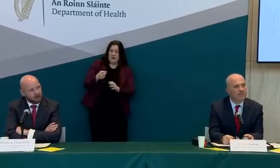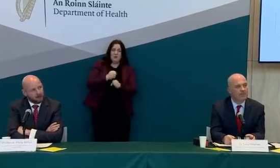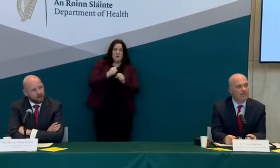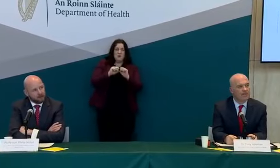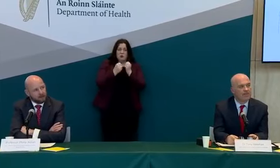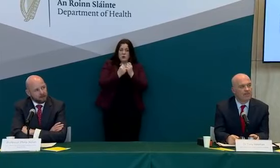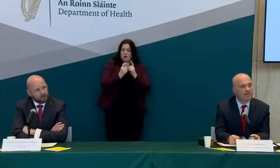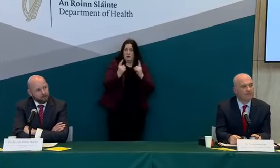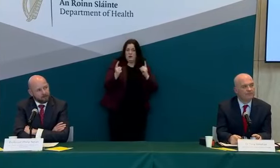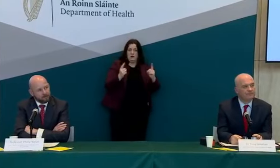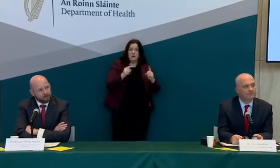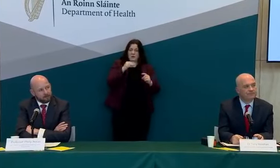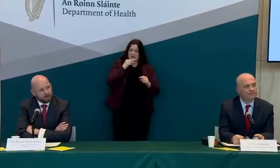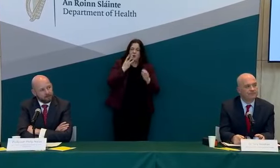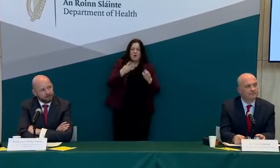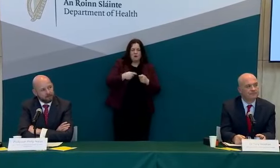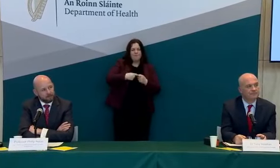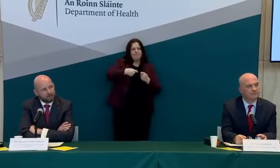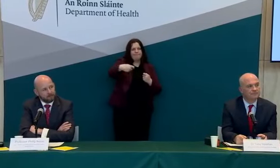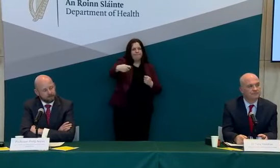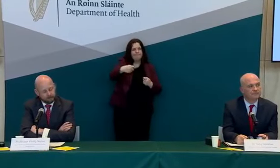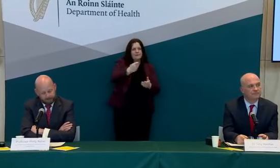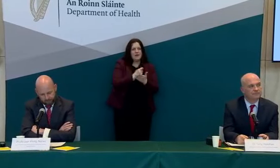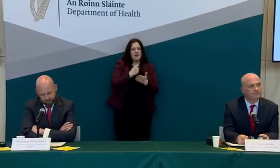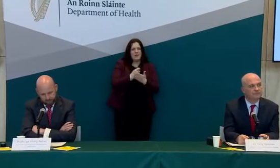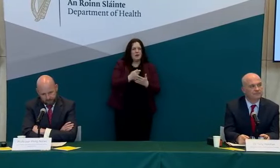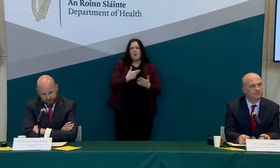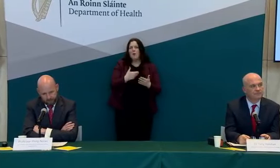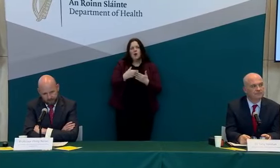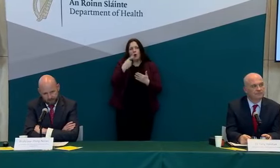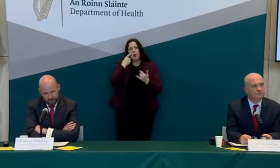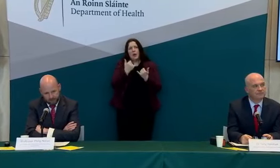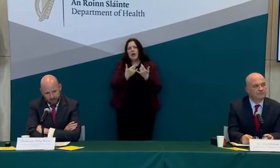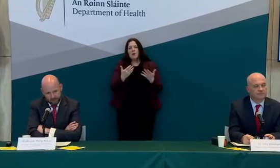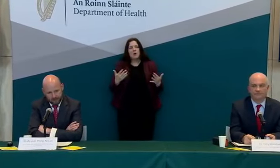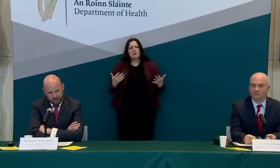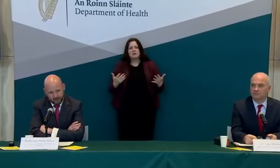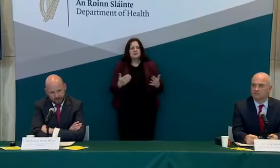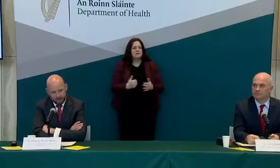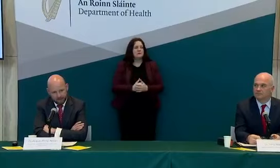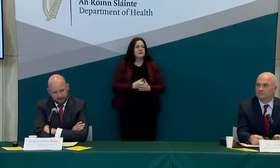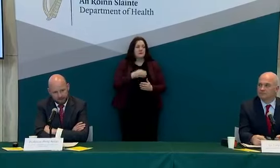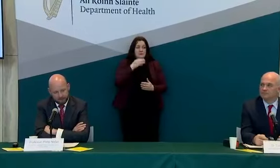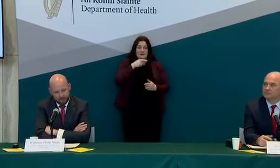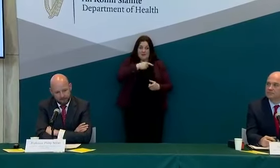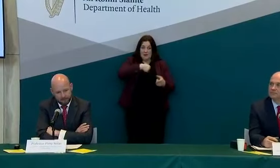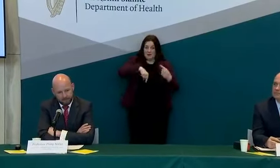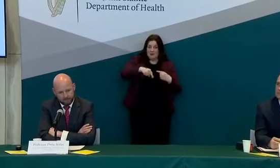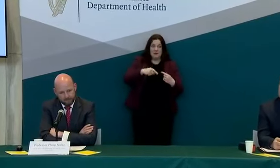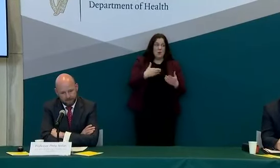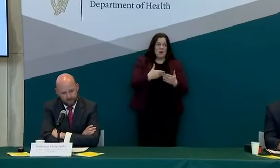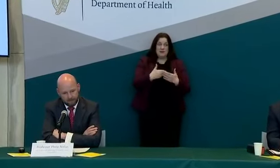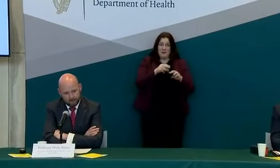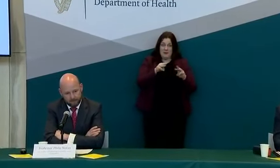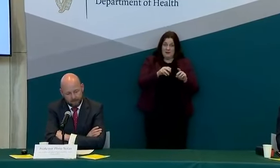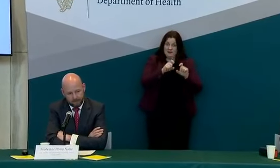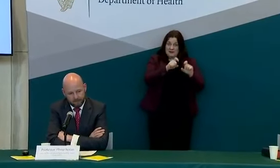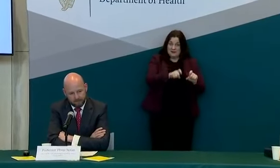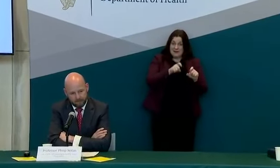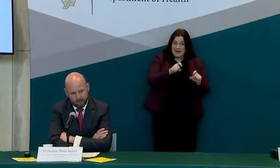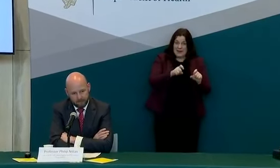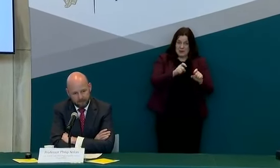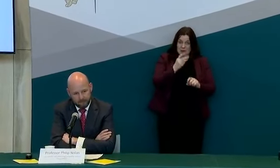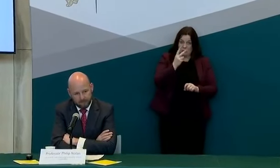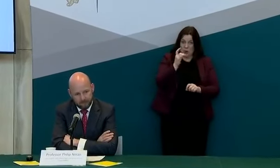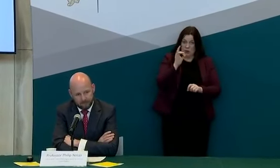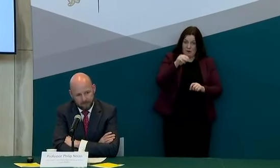distancing measures measures for a prolonged period of time what does that look like exactly are we talking about people still sort of staying within a